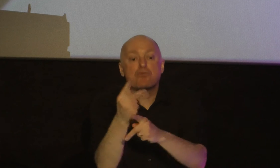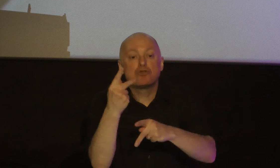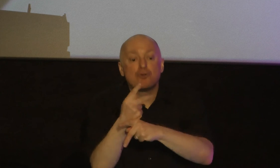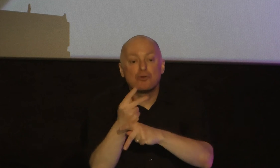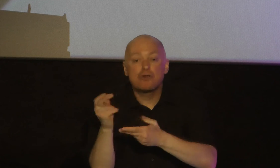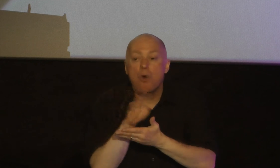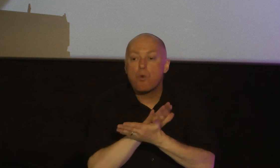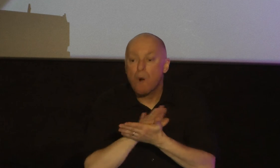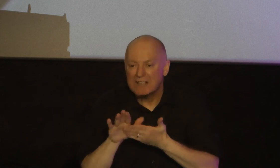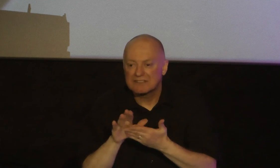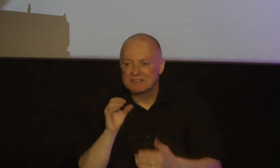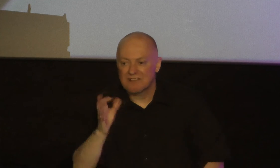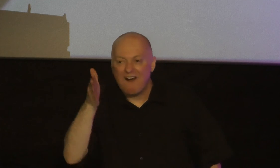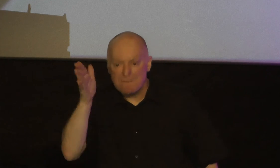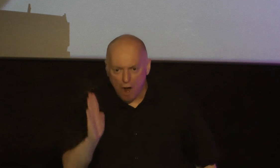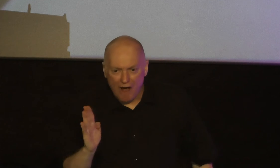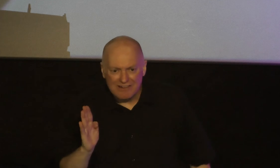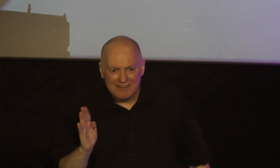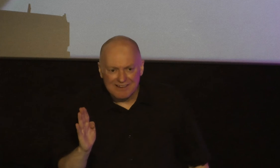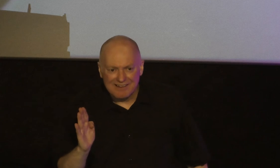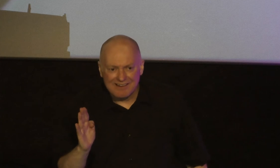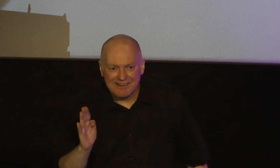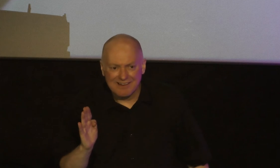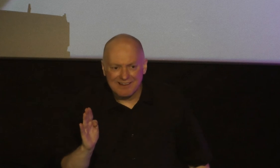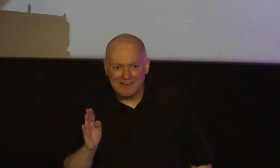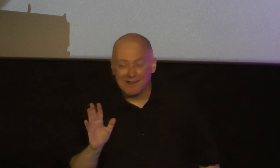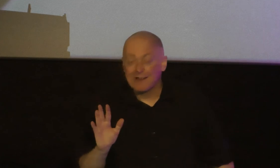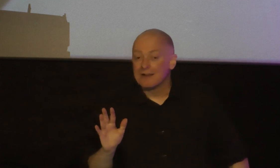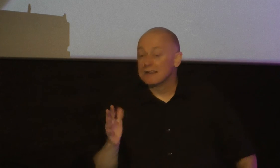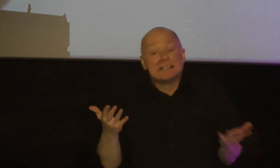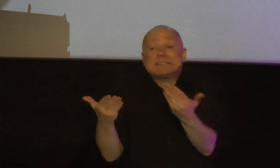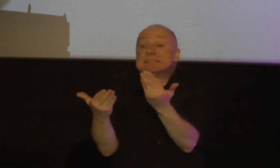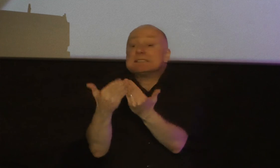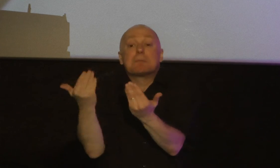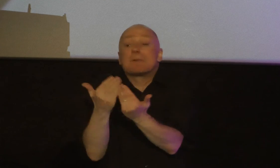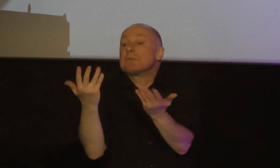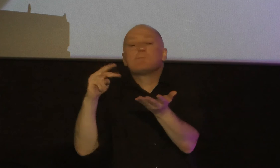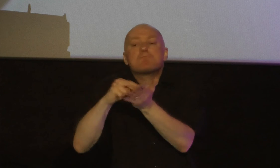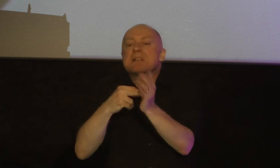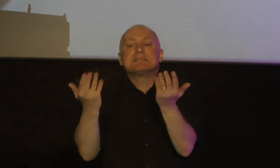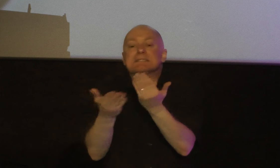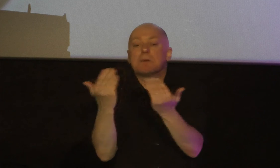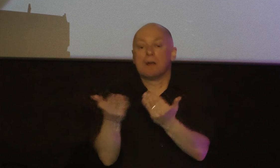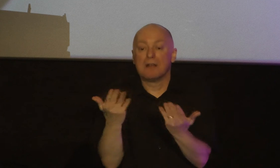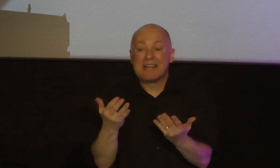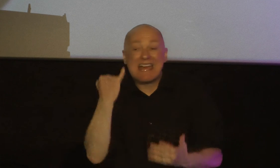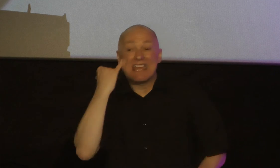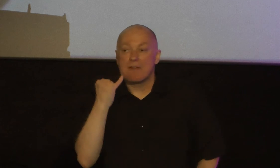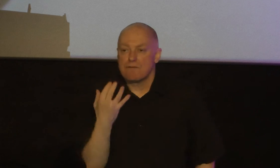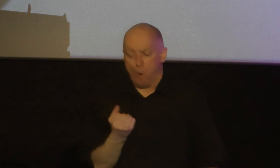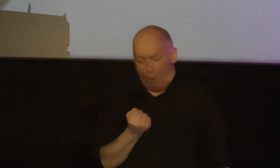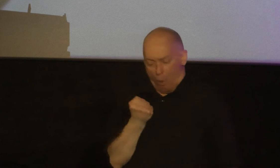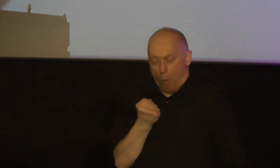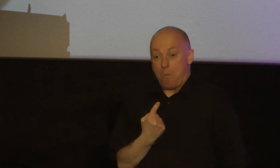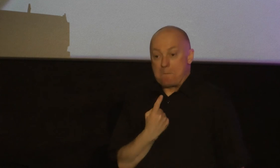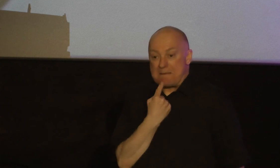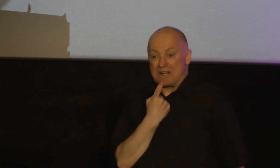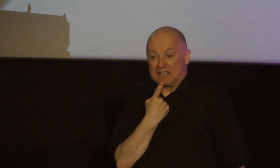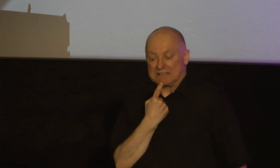righteousness of God very simply it means this harboring bitterness and resentfulness in our